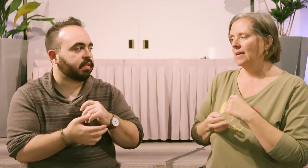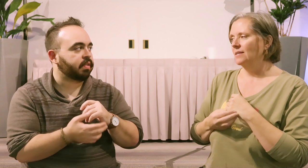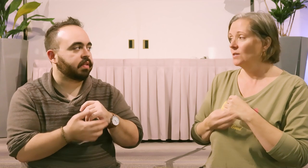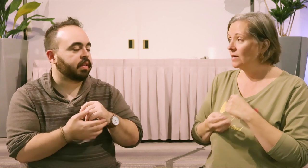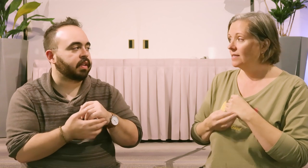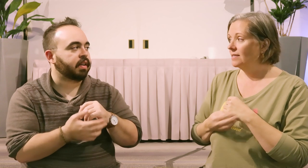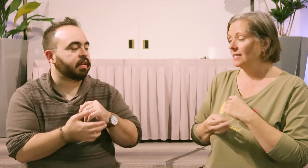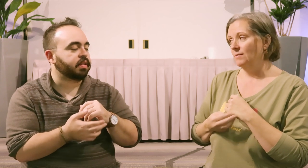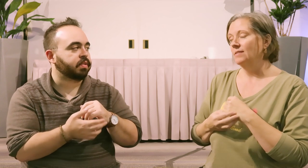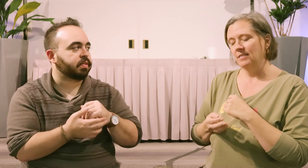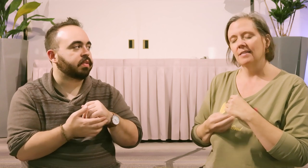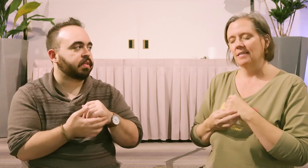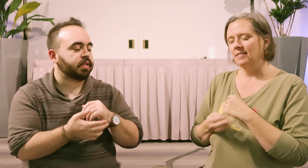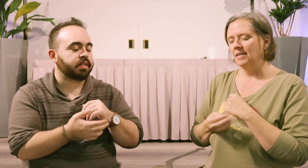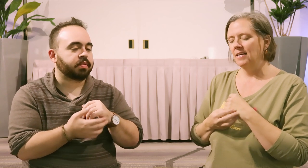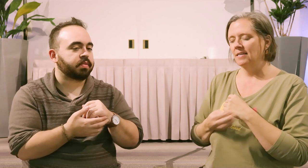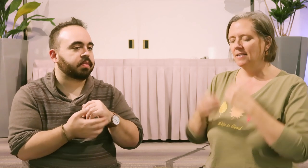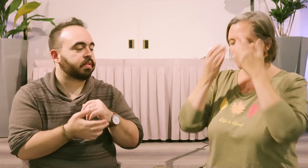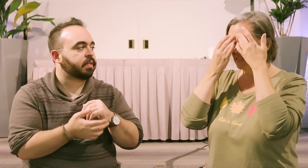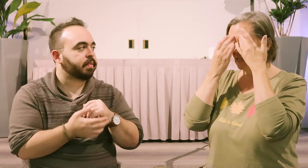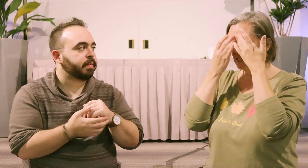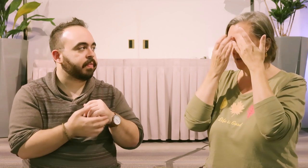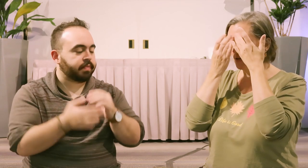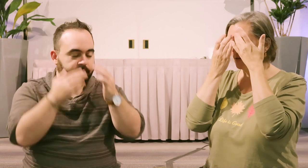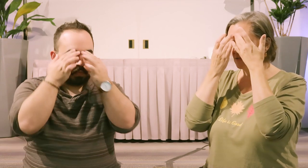Yeah. Good. Yeah. That's a good thing to say. Yeah. This tension in my shoulders.